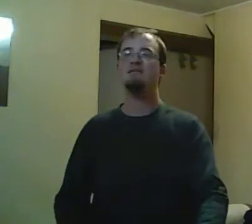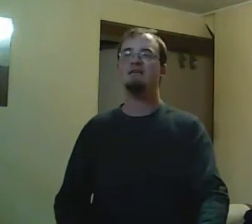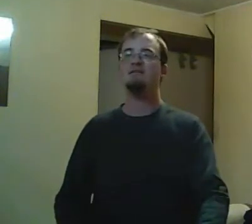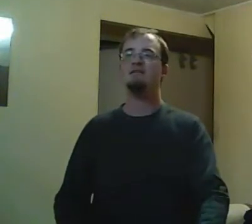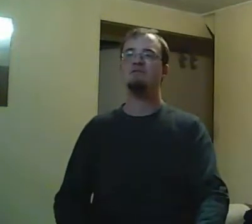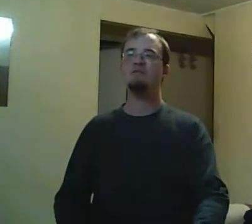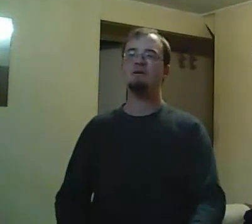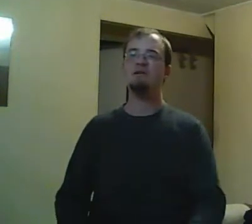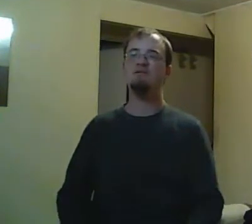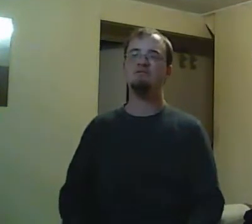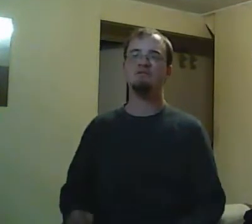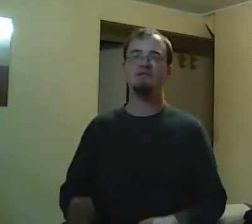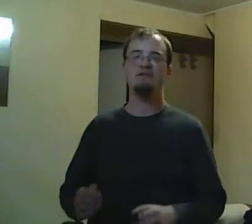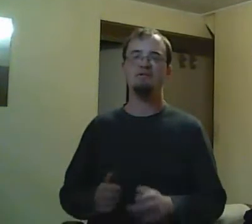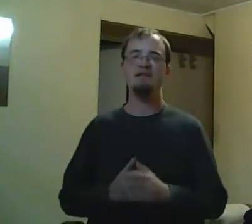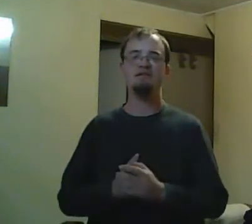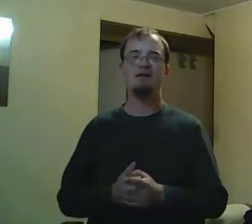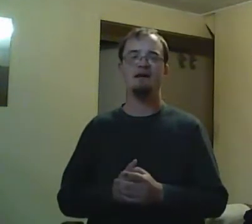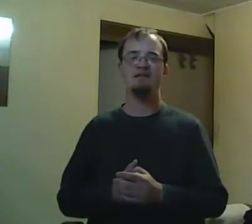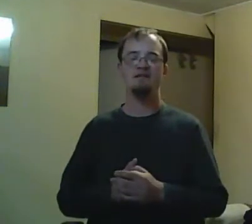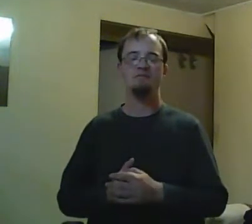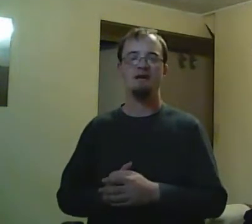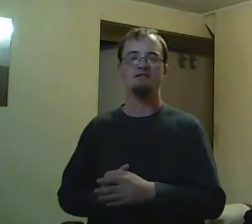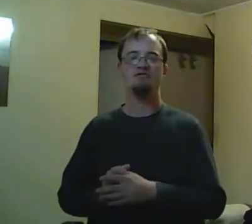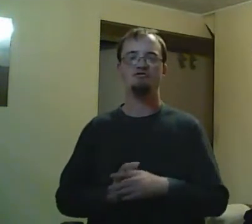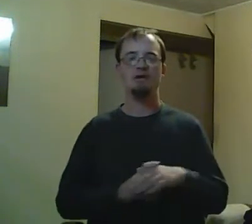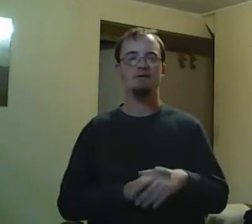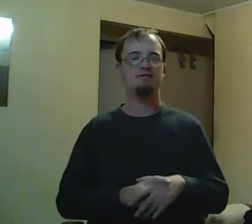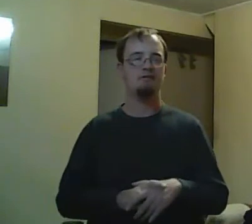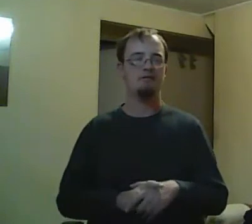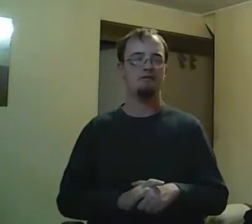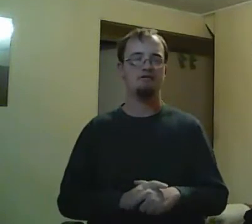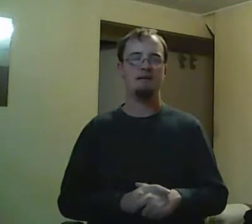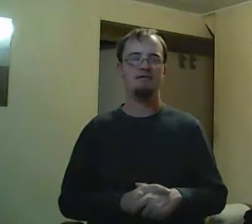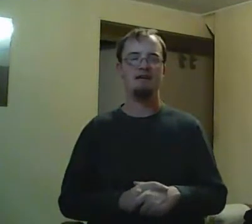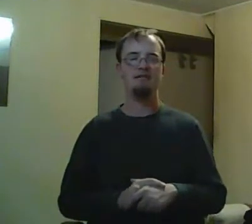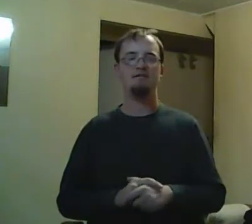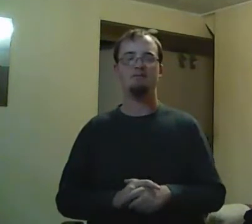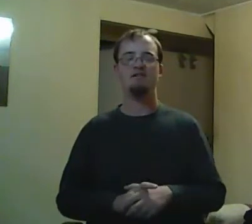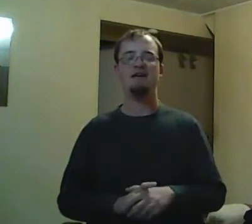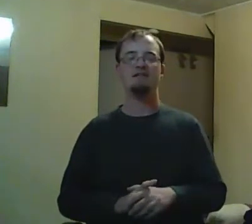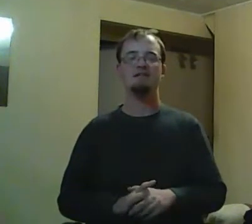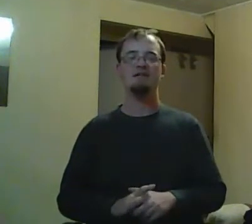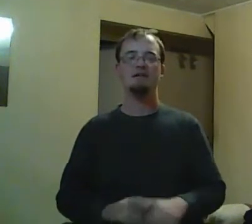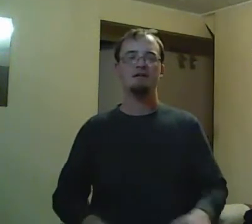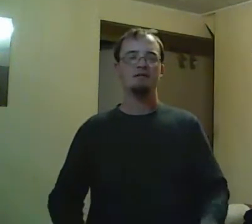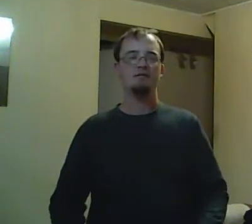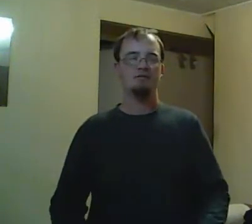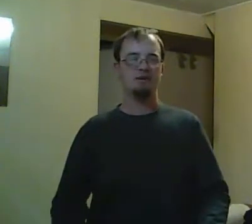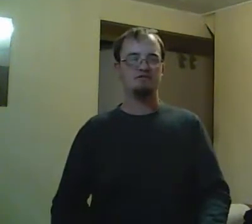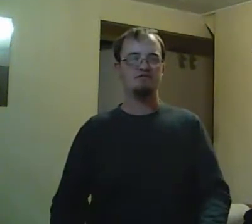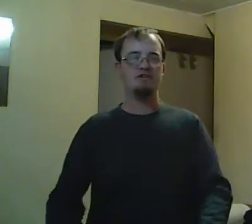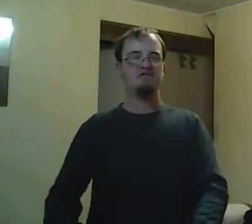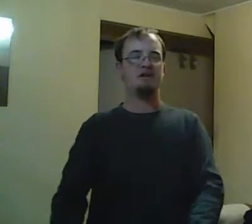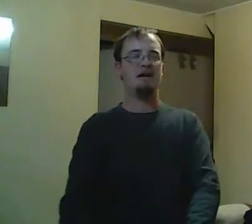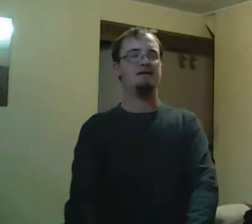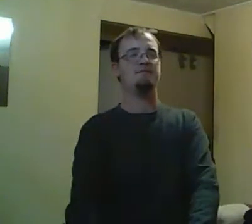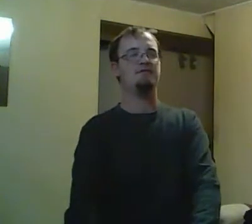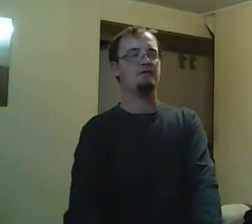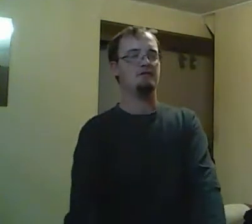Radich, of course, gets mad at Emma for tripping Rick in the hallway. But Emma tells him straight out, nobody wants them at this school. She was just being brutally honest.